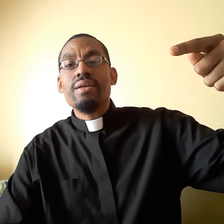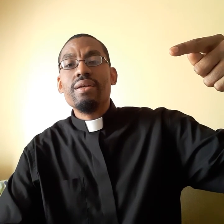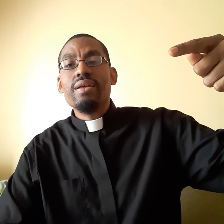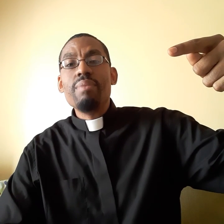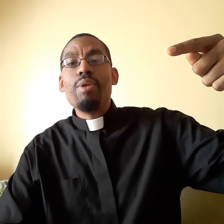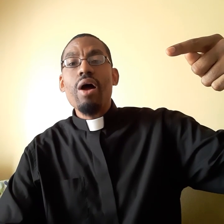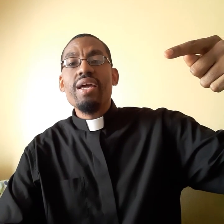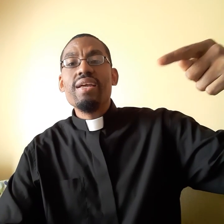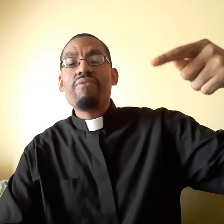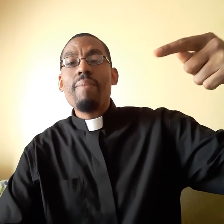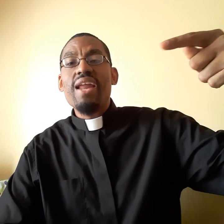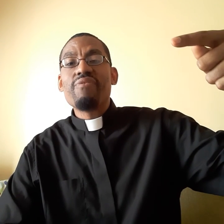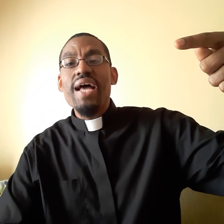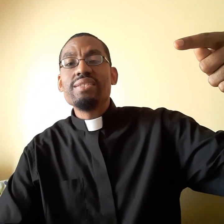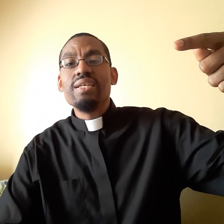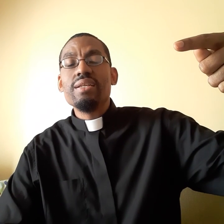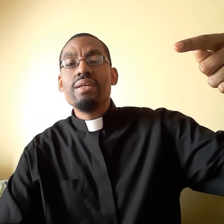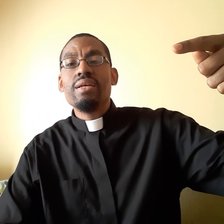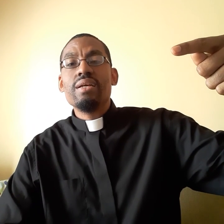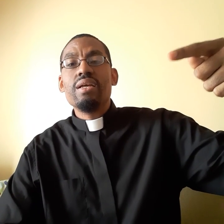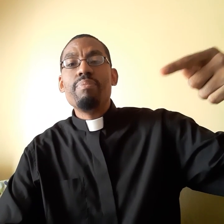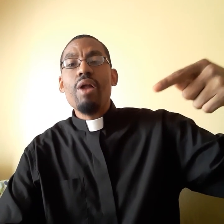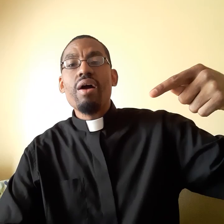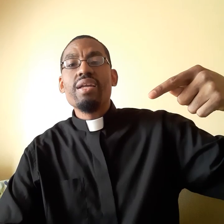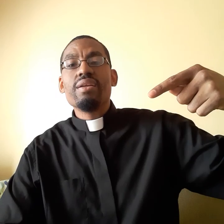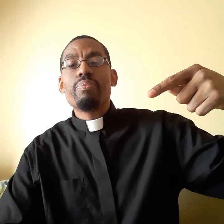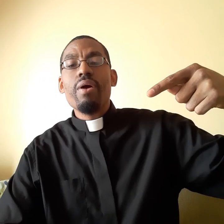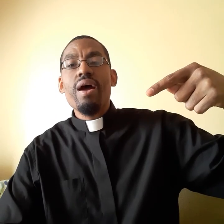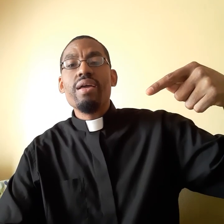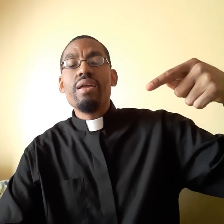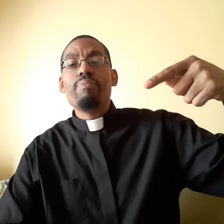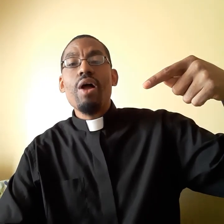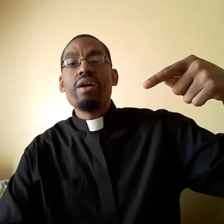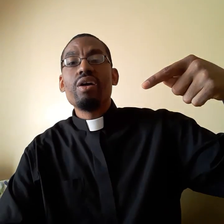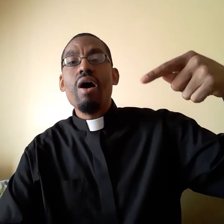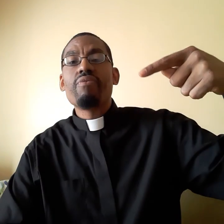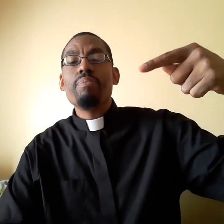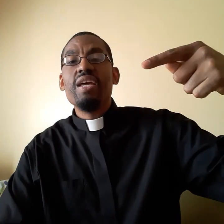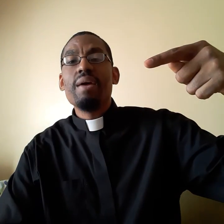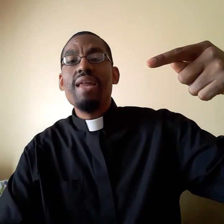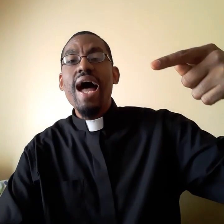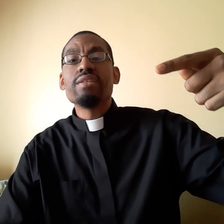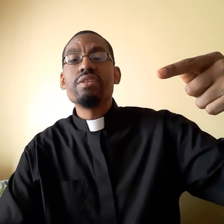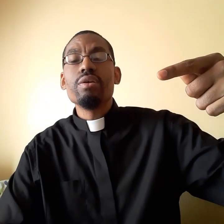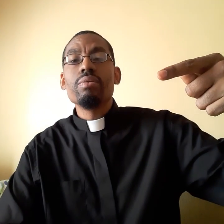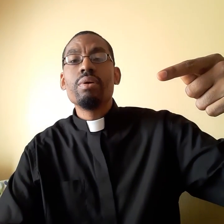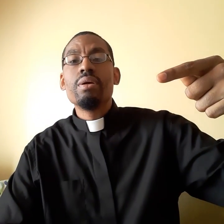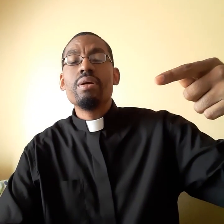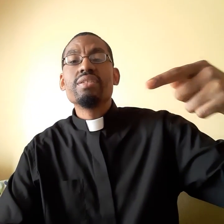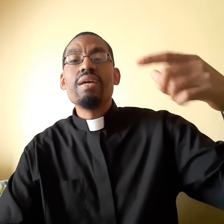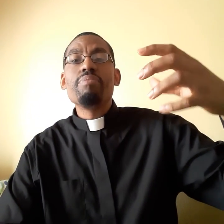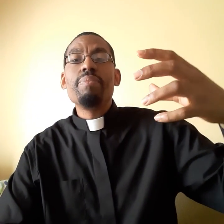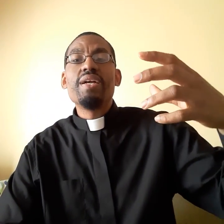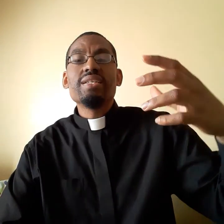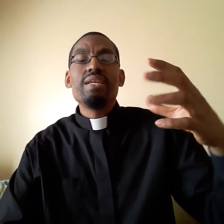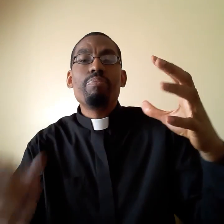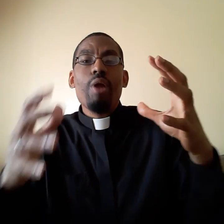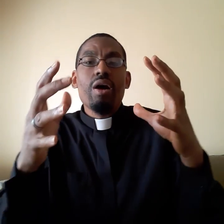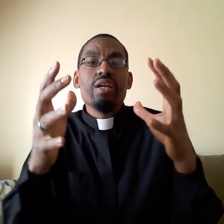he blocking it from manifesting he blocking your prayer he blocking God from being able to answer you simply because he blocking